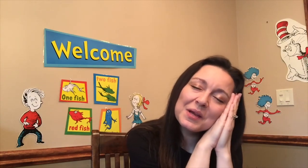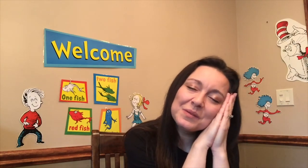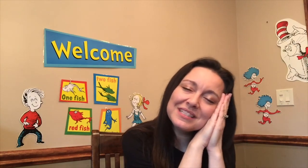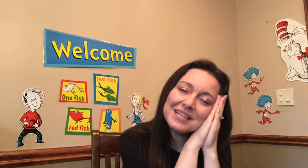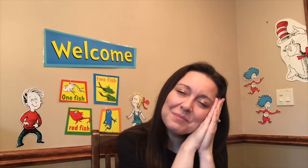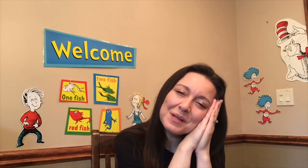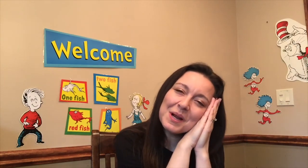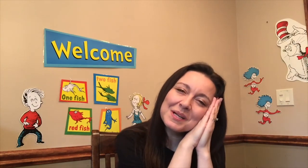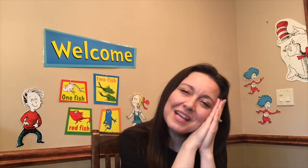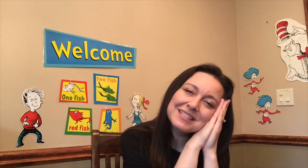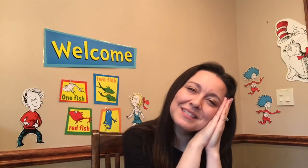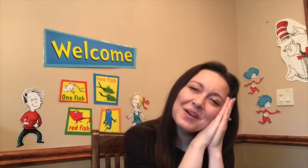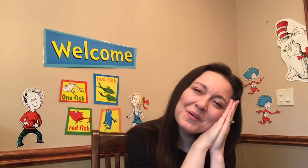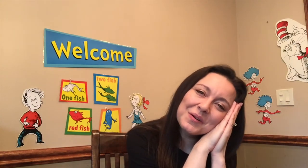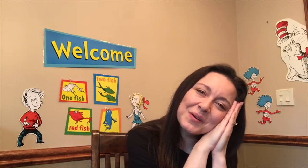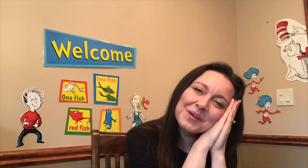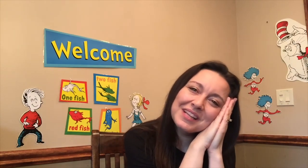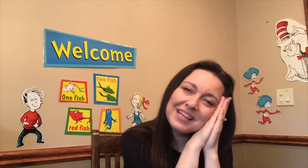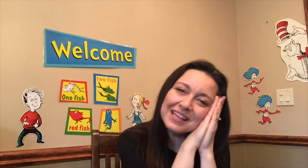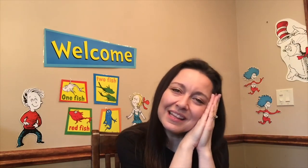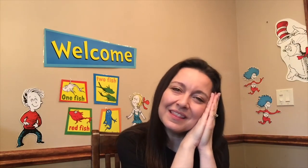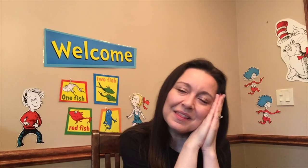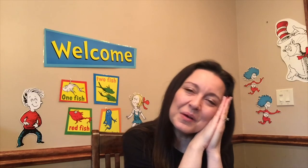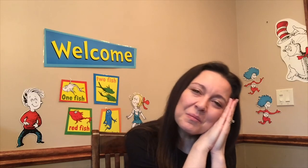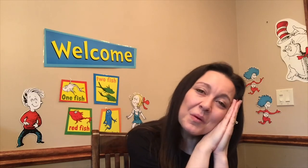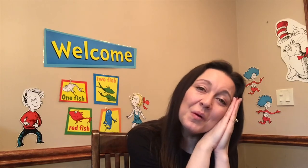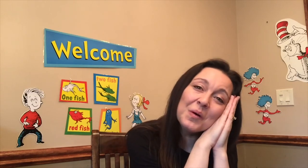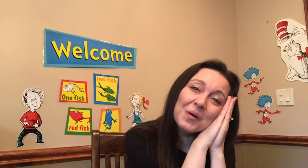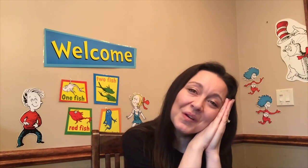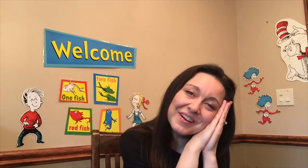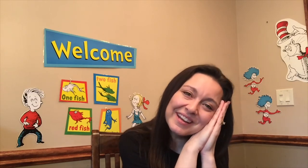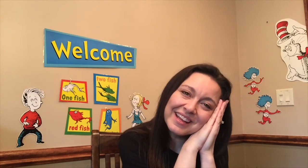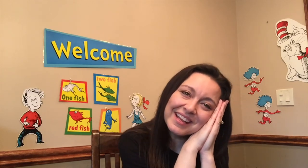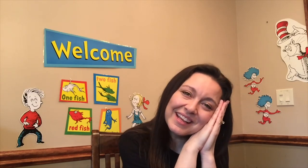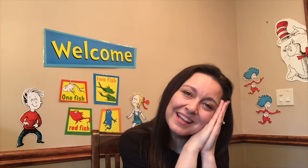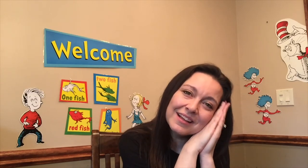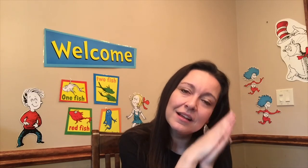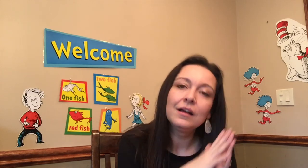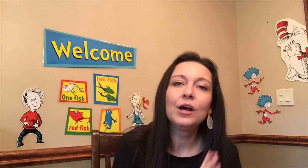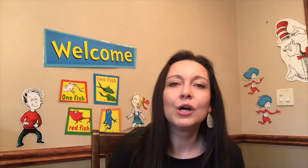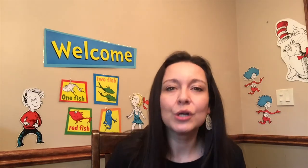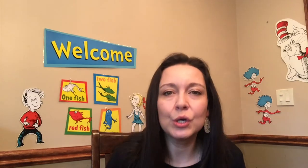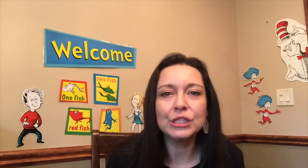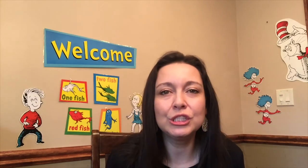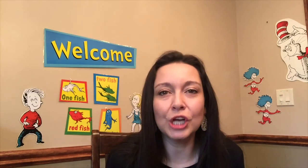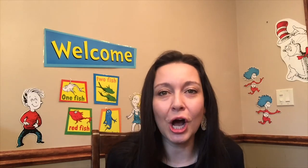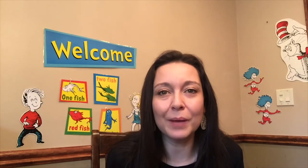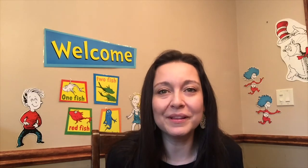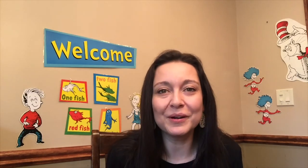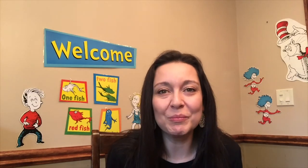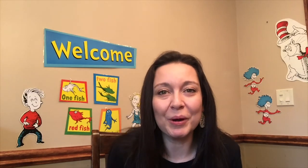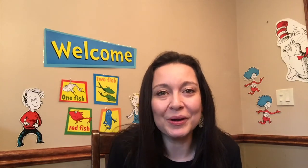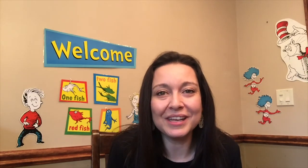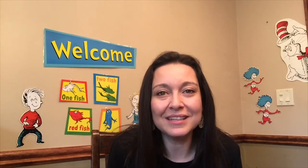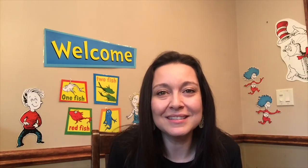we sleep in our nest so early in the morning good job little birdies